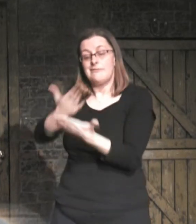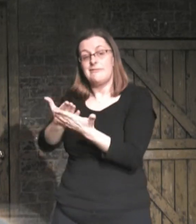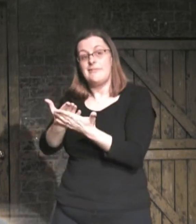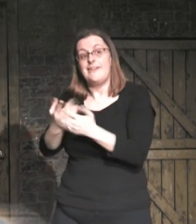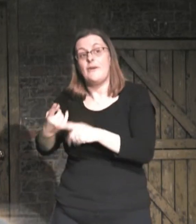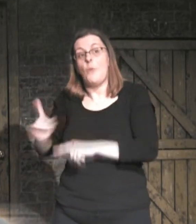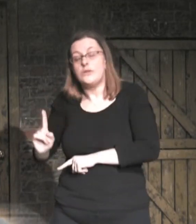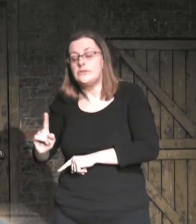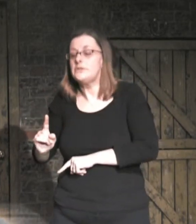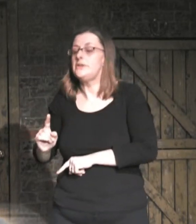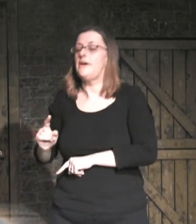Just marvellous. marvellous.